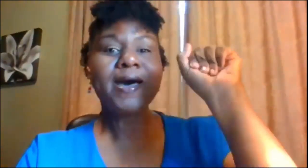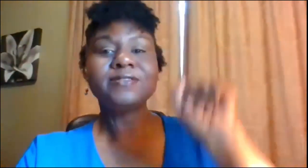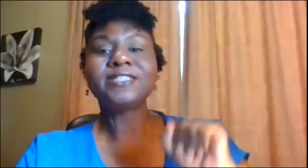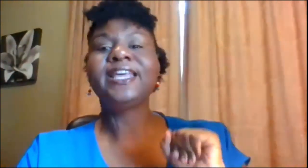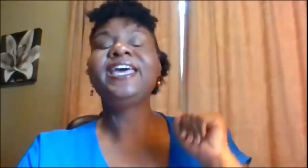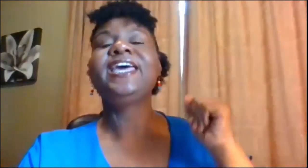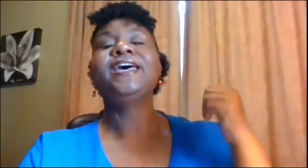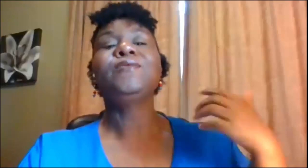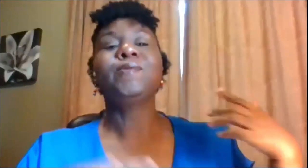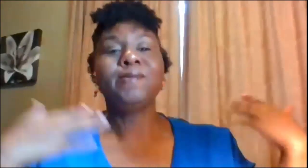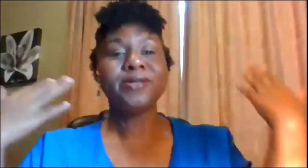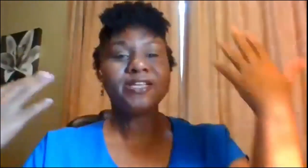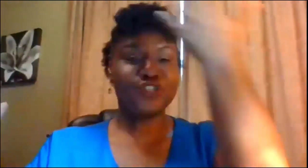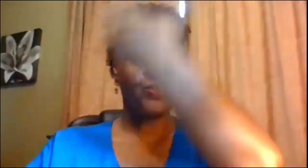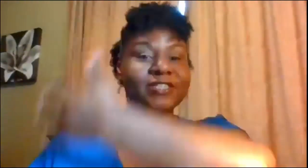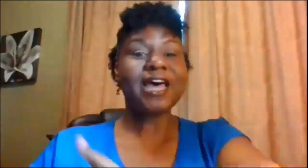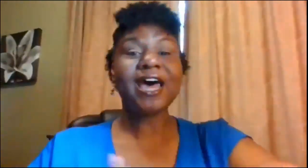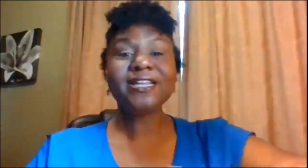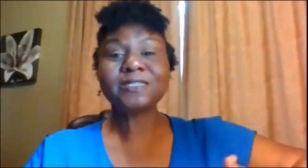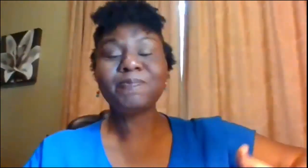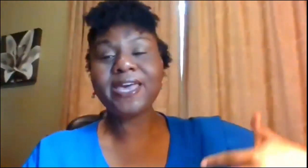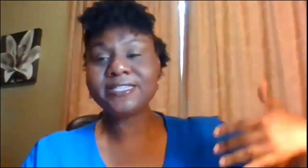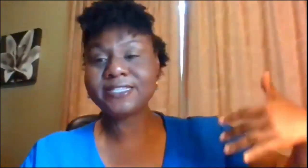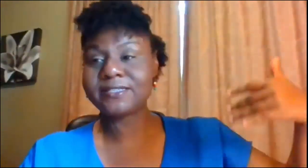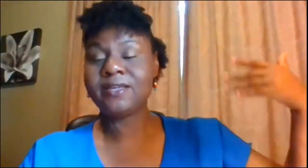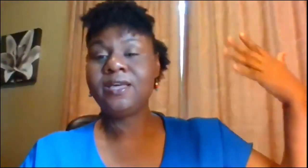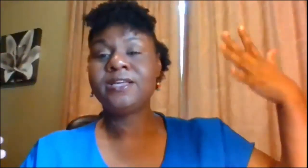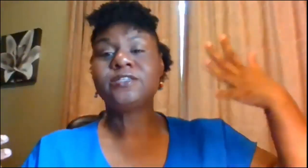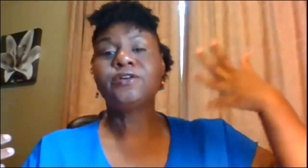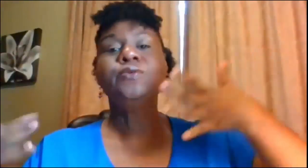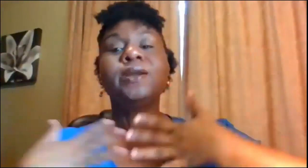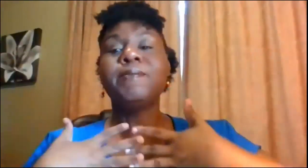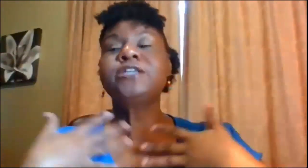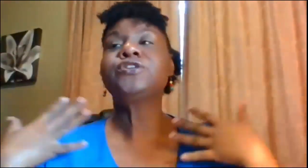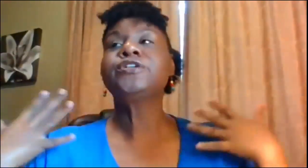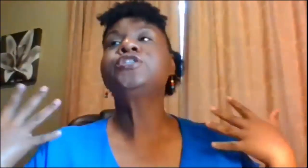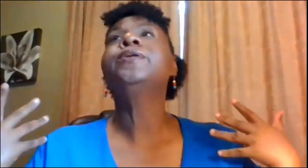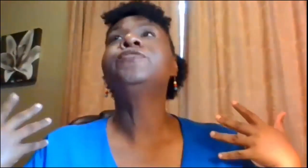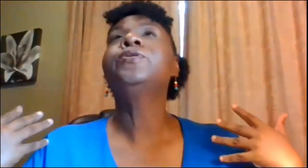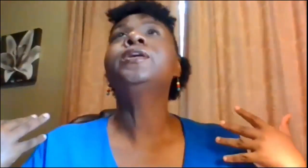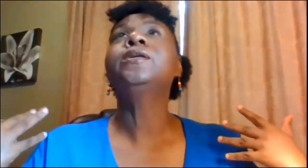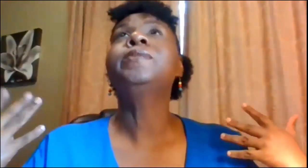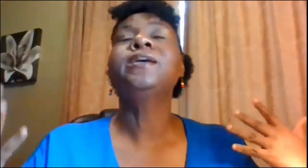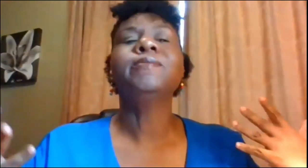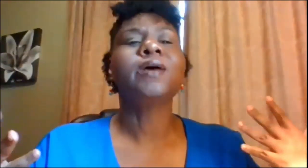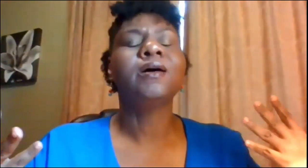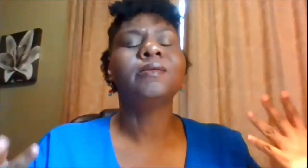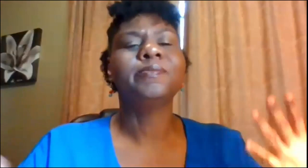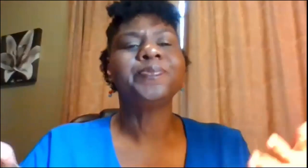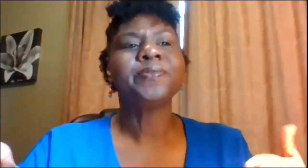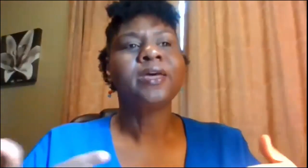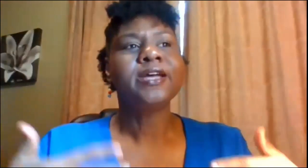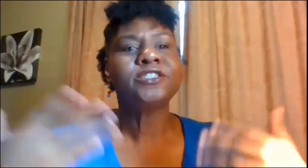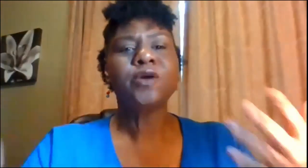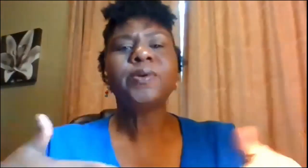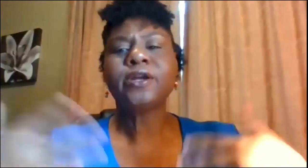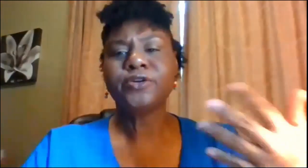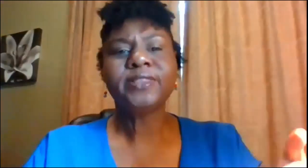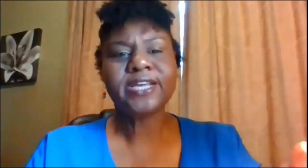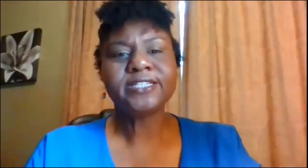bouncing the hand remember this is your sign space so you want to make sure too if you're going to be um interpreting or doing things